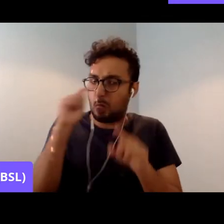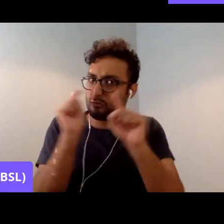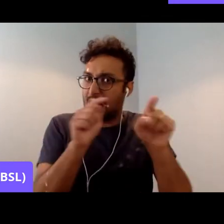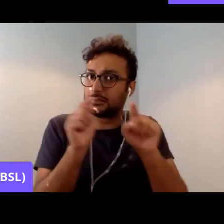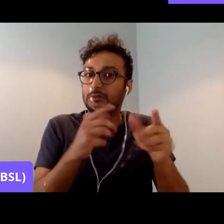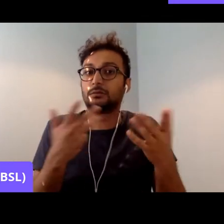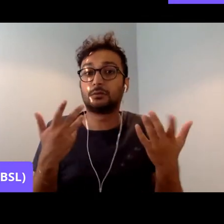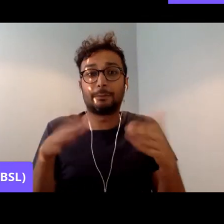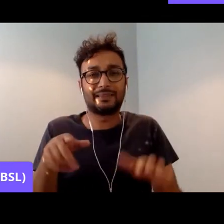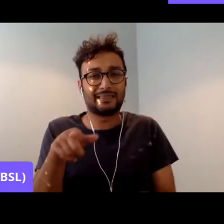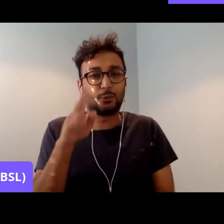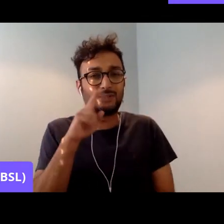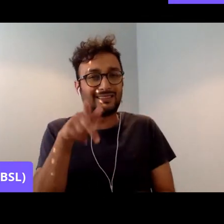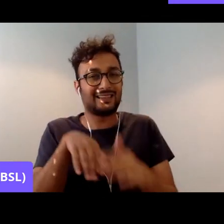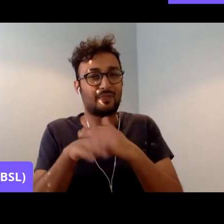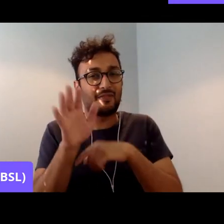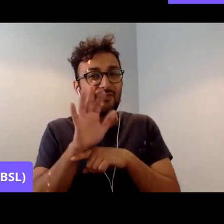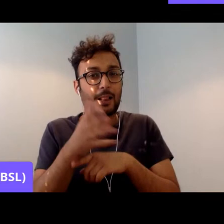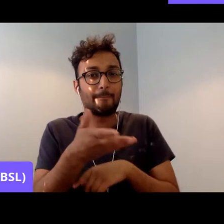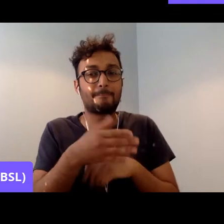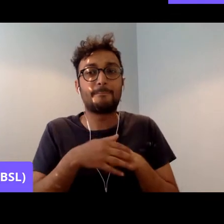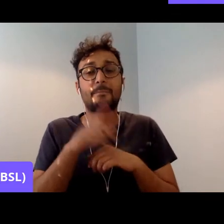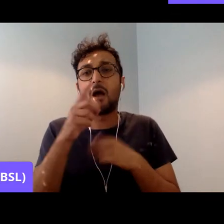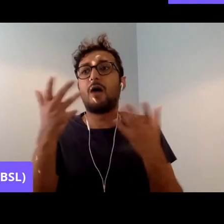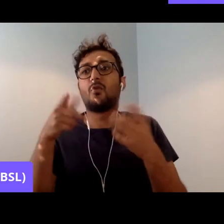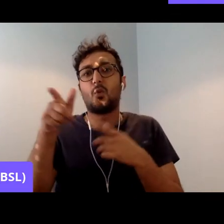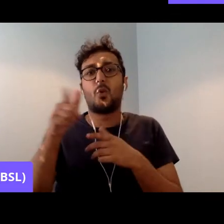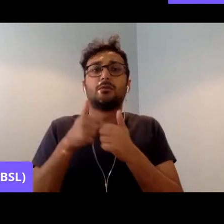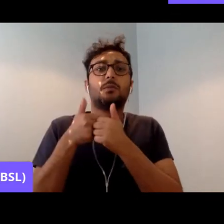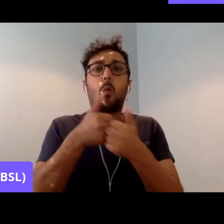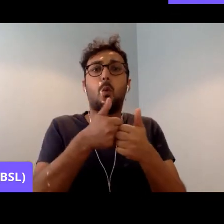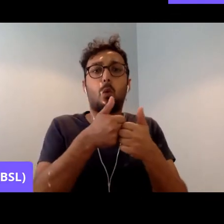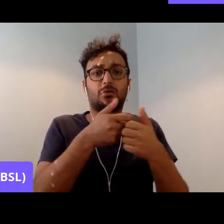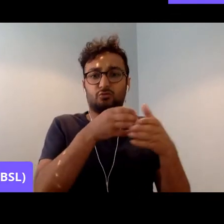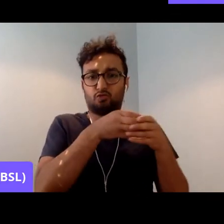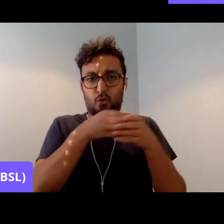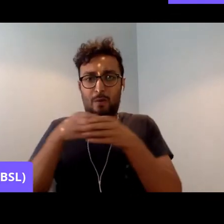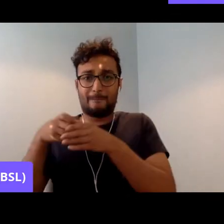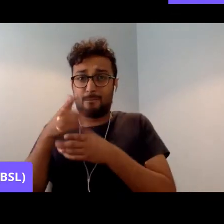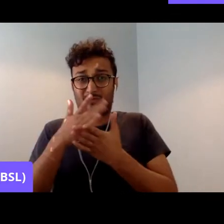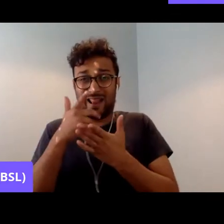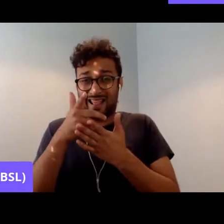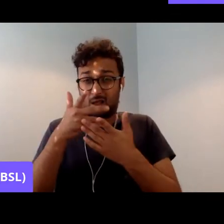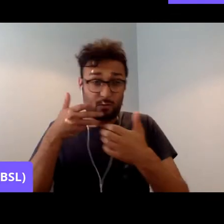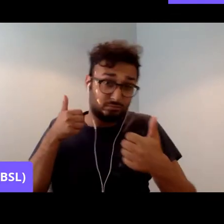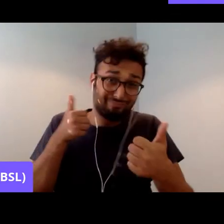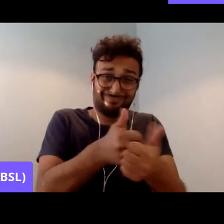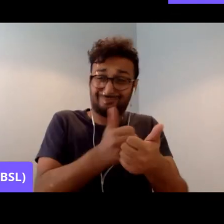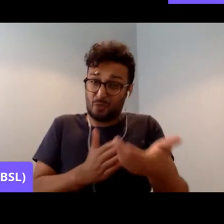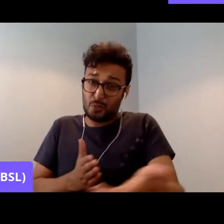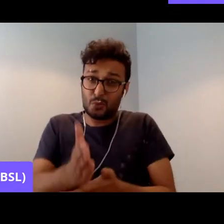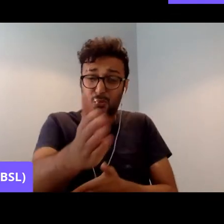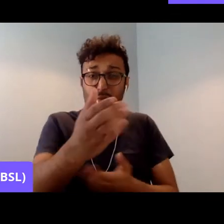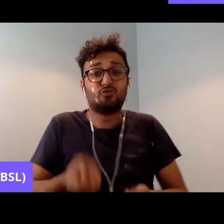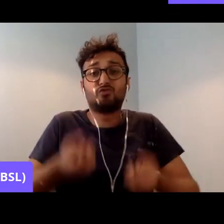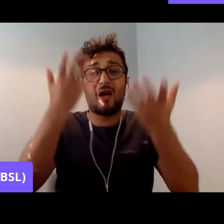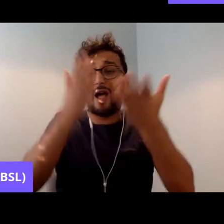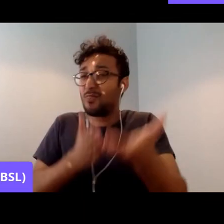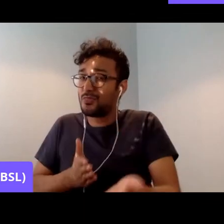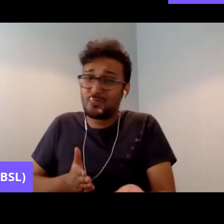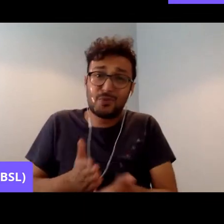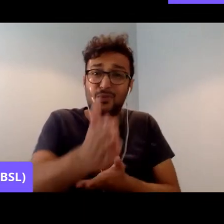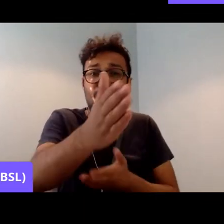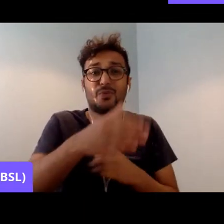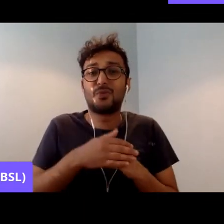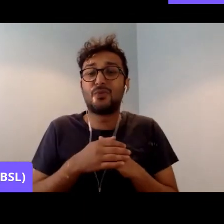And, of course, you know, the support groups had been there all through in all the strikes. They were not